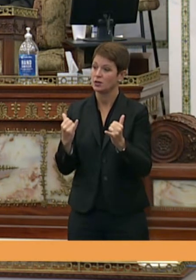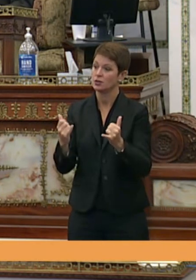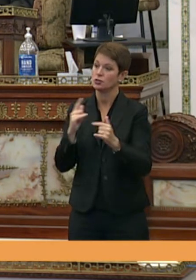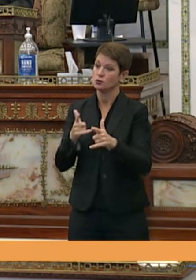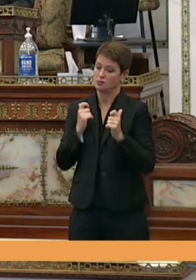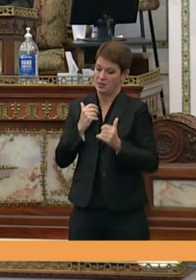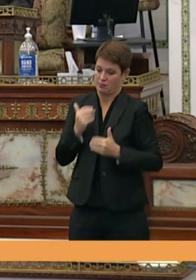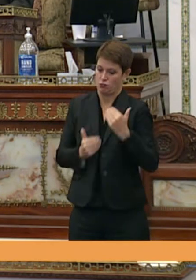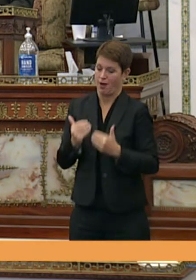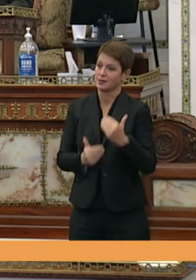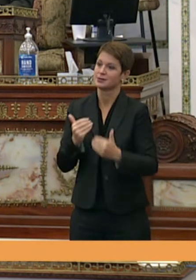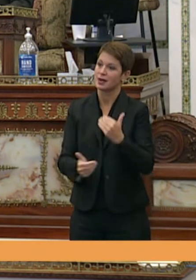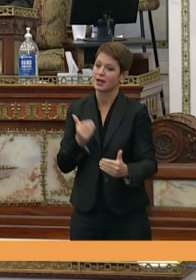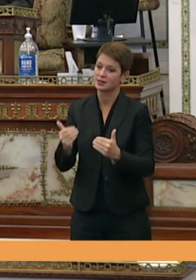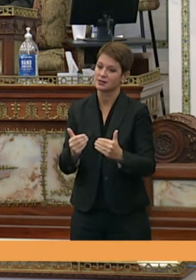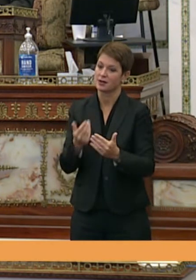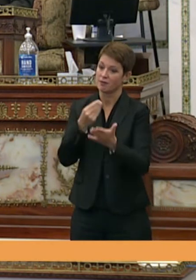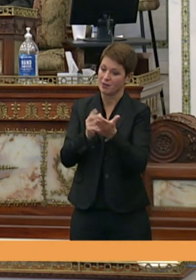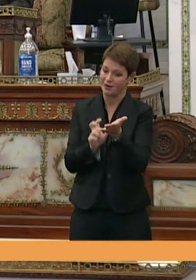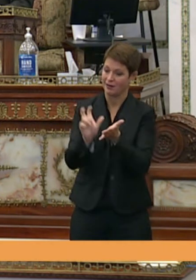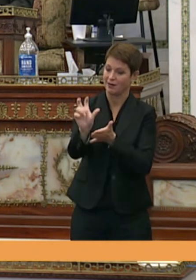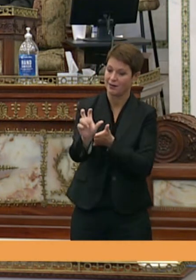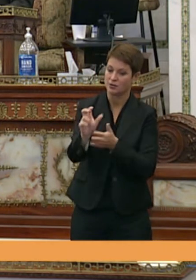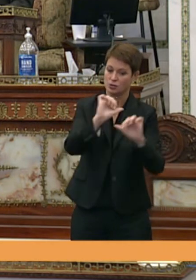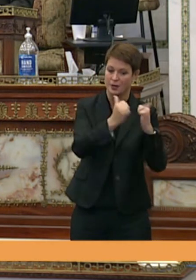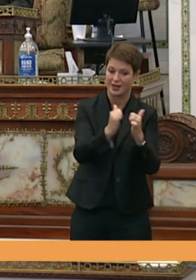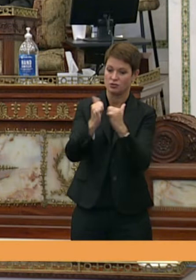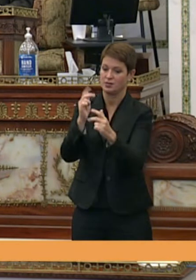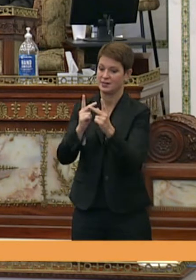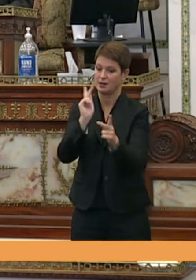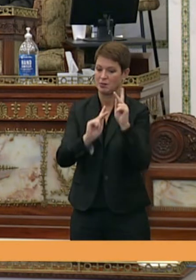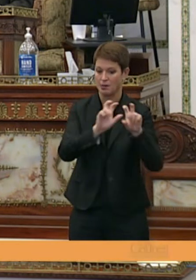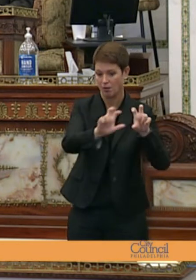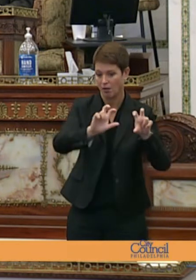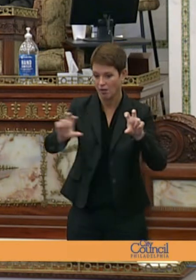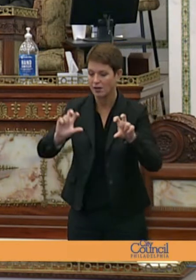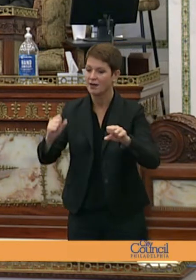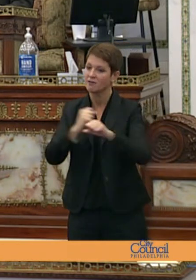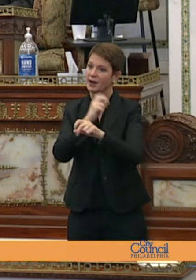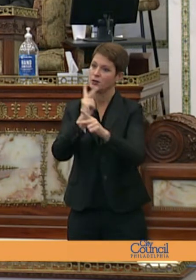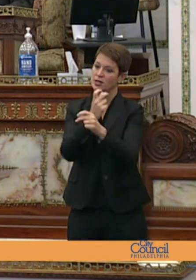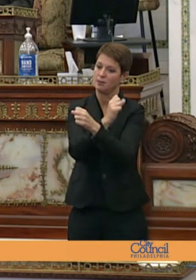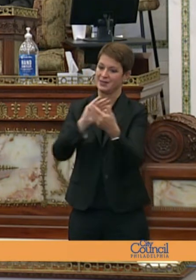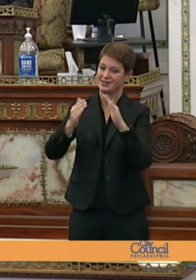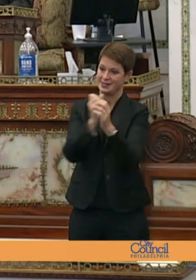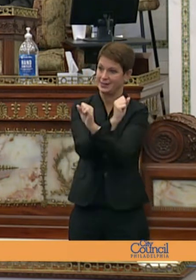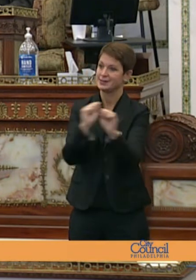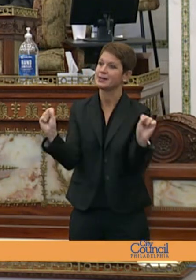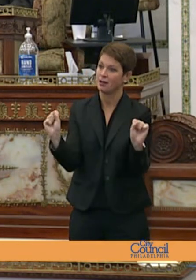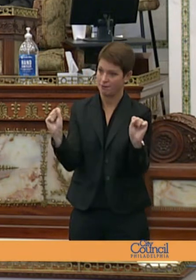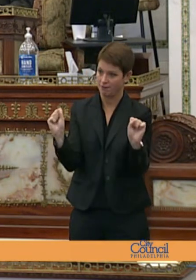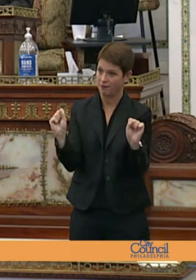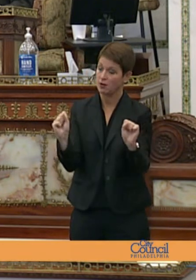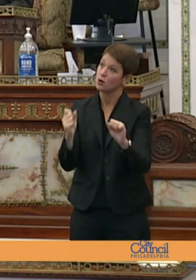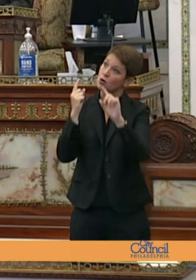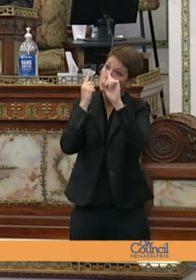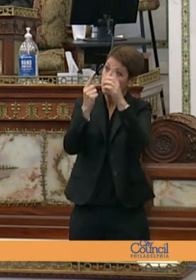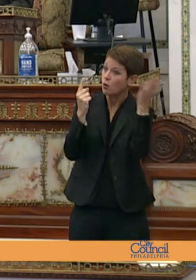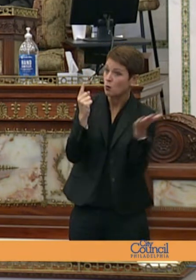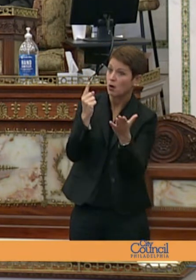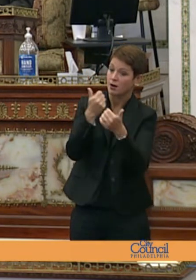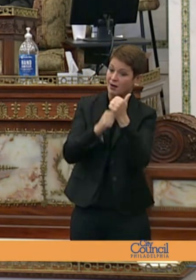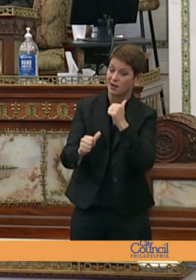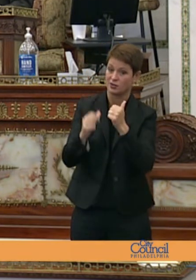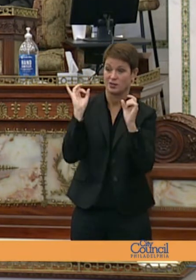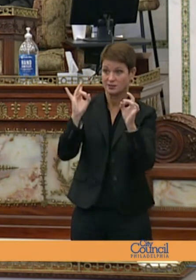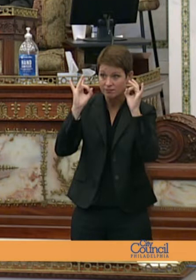speed process of appropriating money to agencies and people fighting to keep our city safe we have made every effort under these